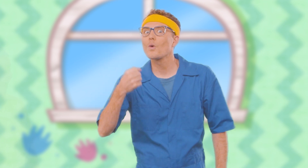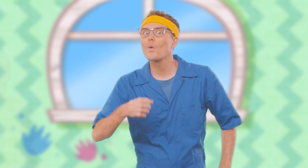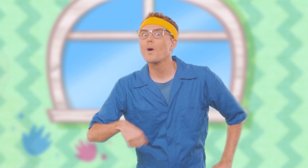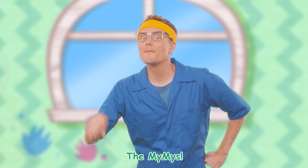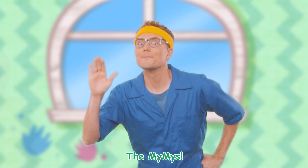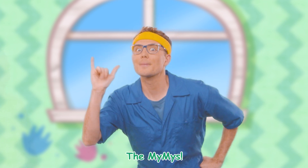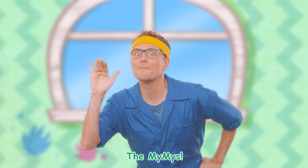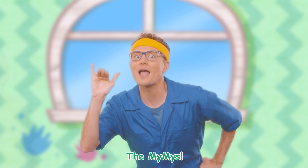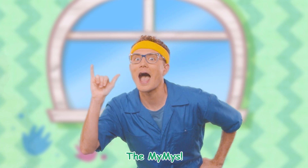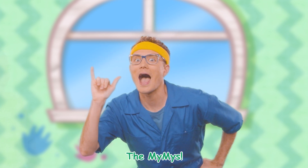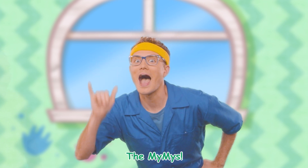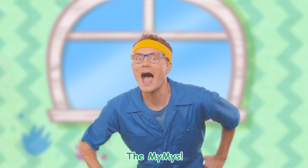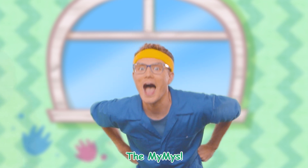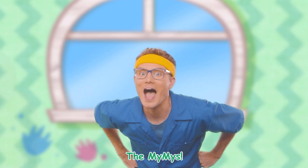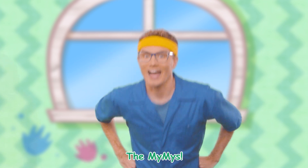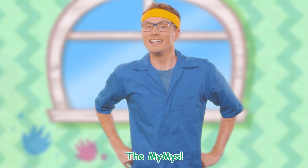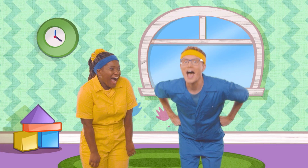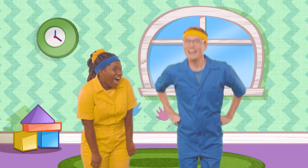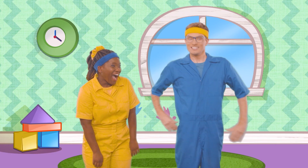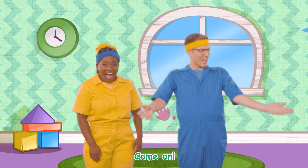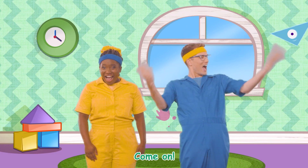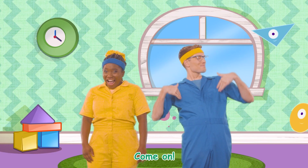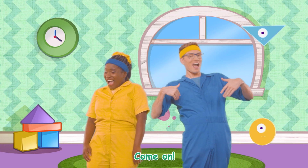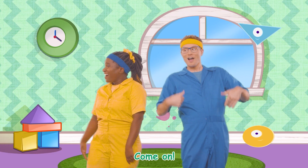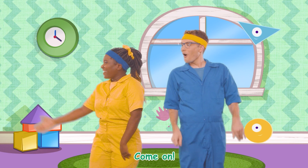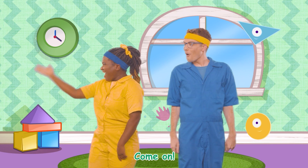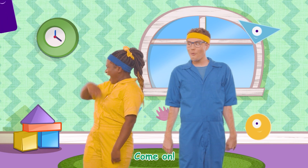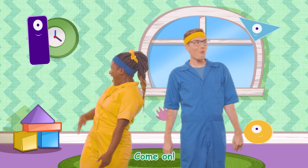The Mai Mai's! Come on! Woohoo!